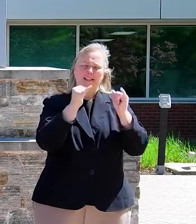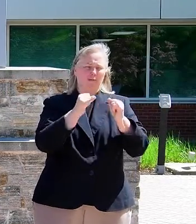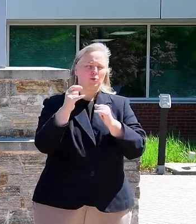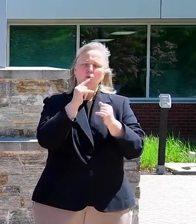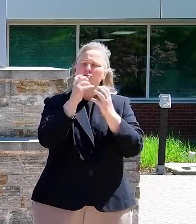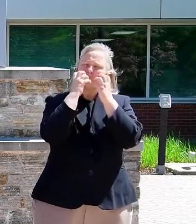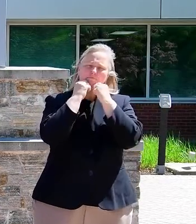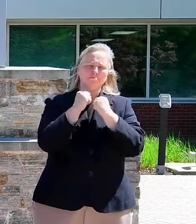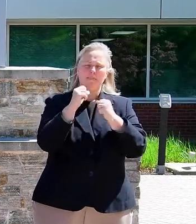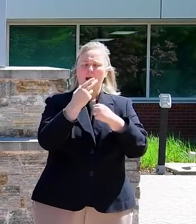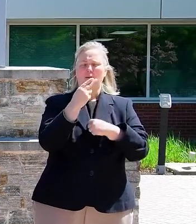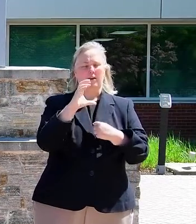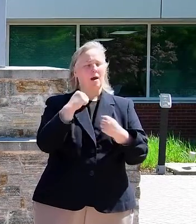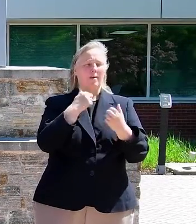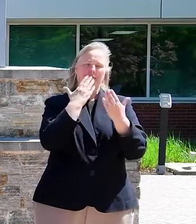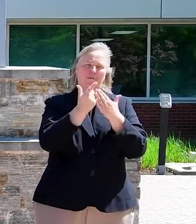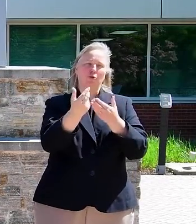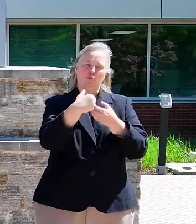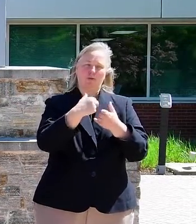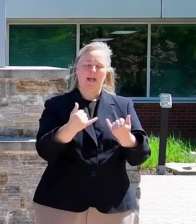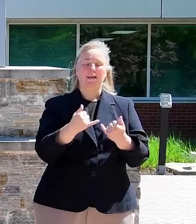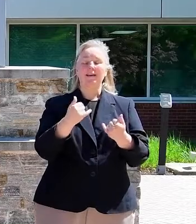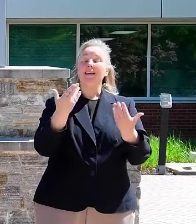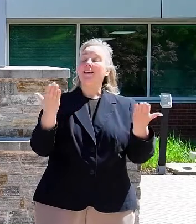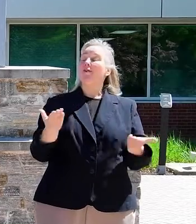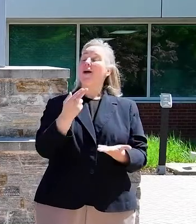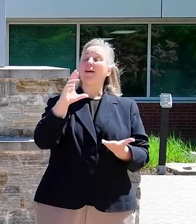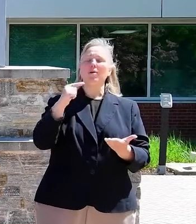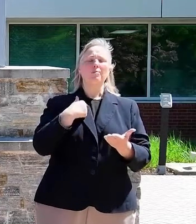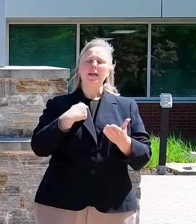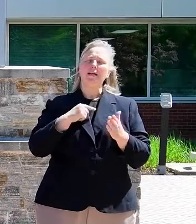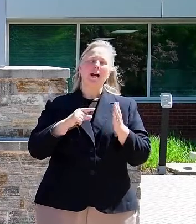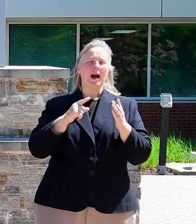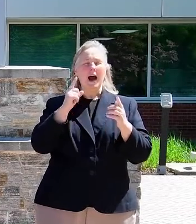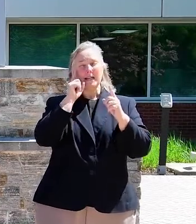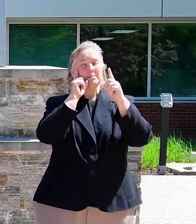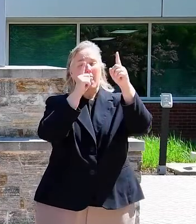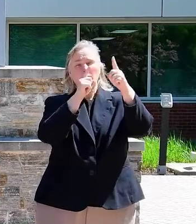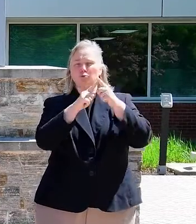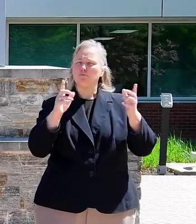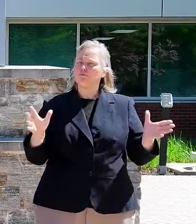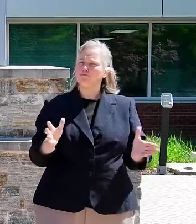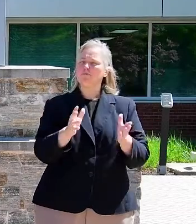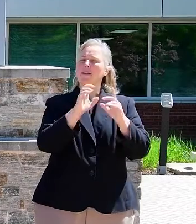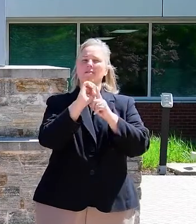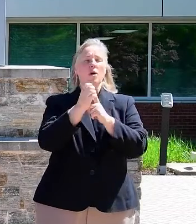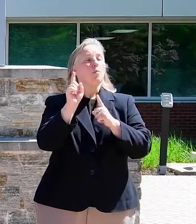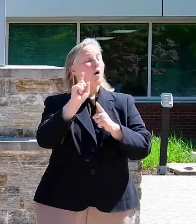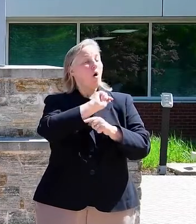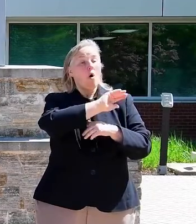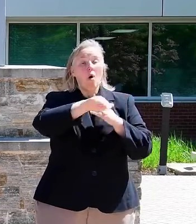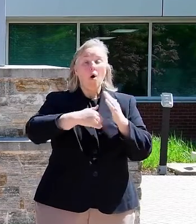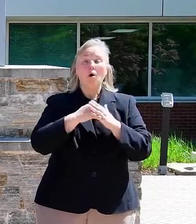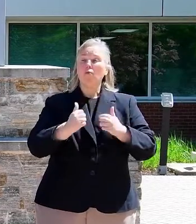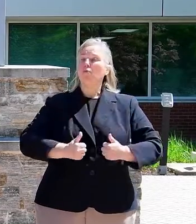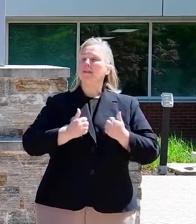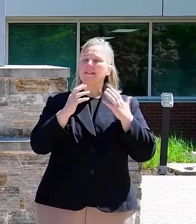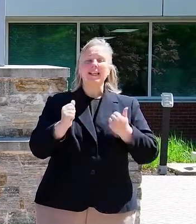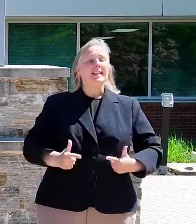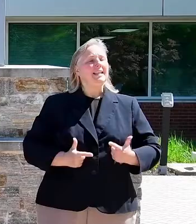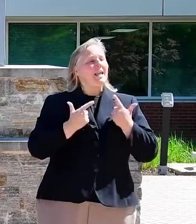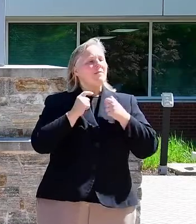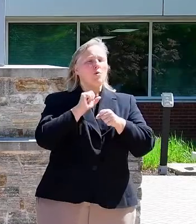today. In Howard County, we aspire to foster an environment where all of our residents can live, work,